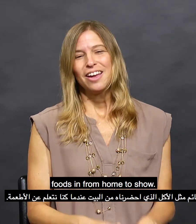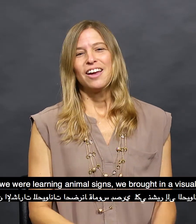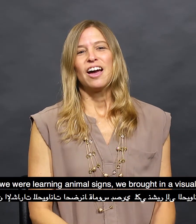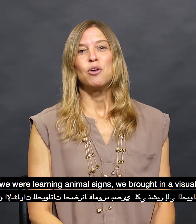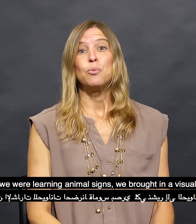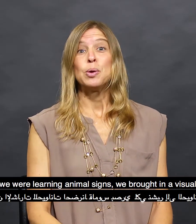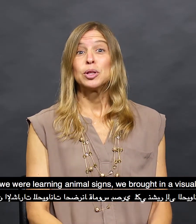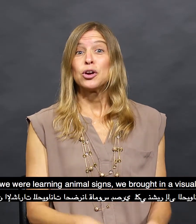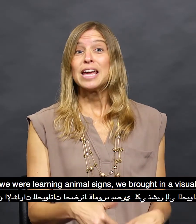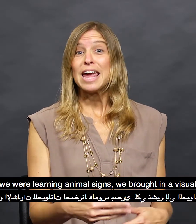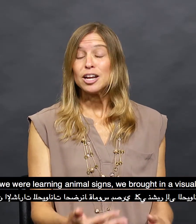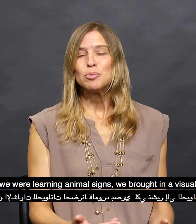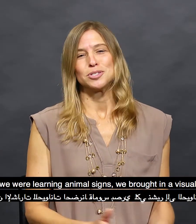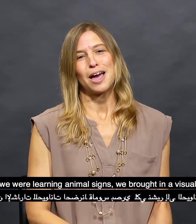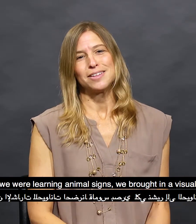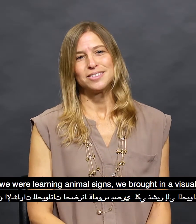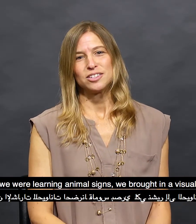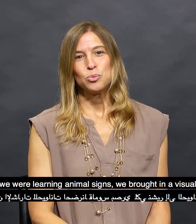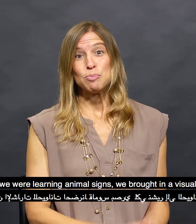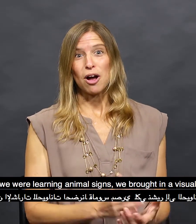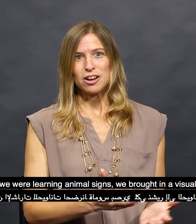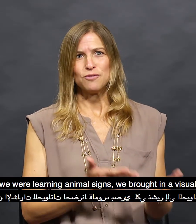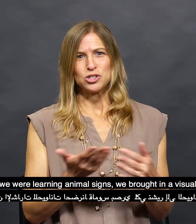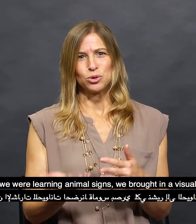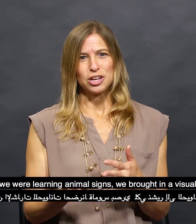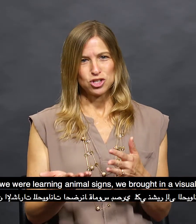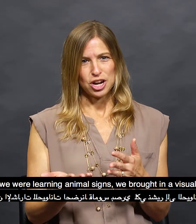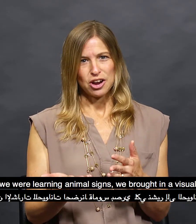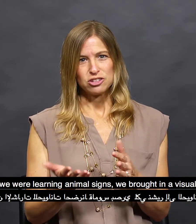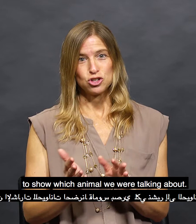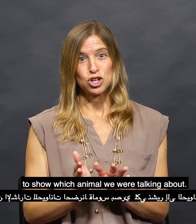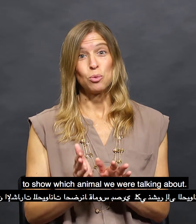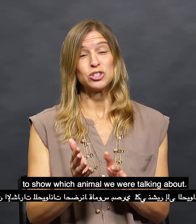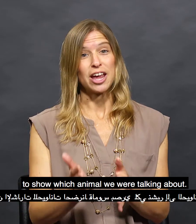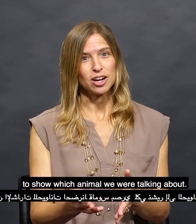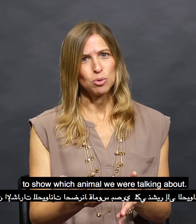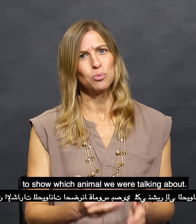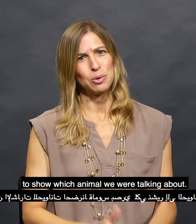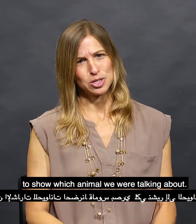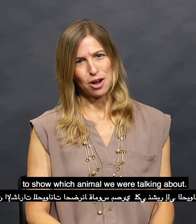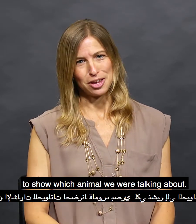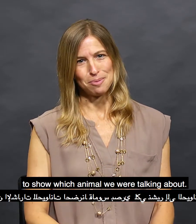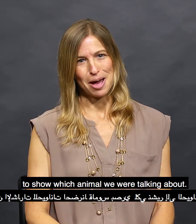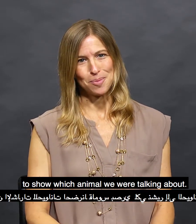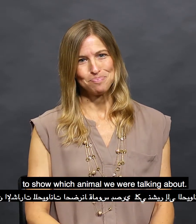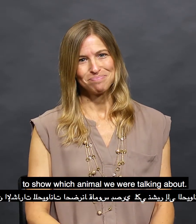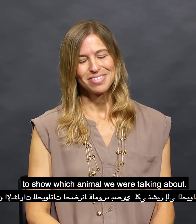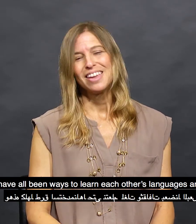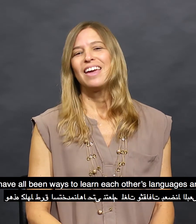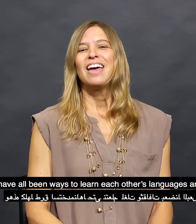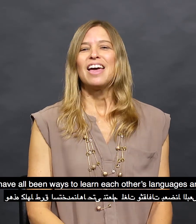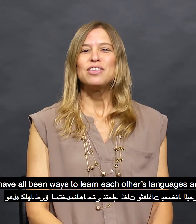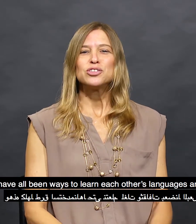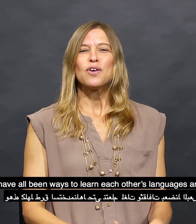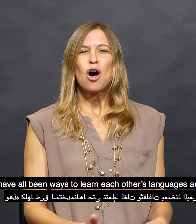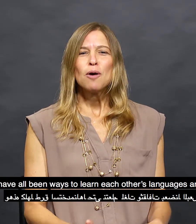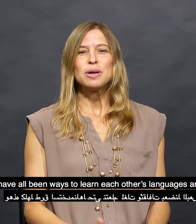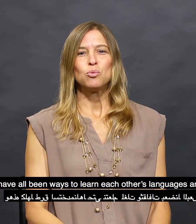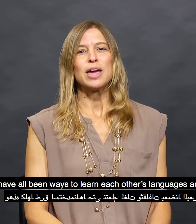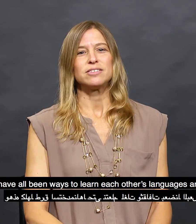When we were learning animal signs, we brought in a visual dictionary to show which animal we were talking about. And these have all been ways